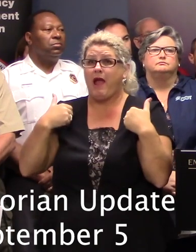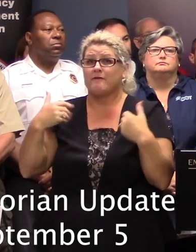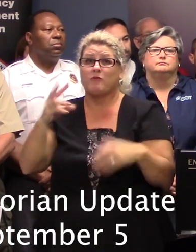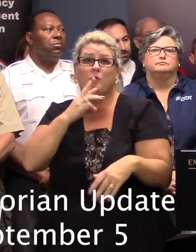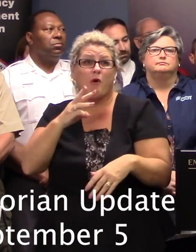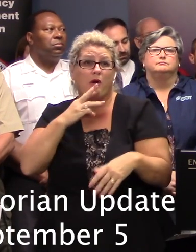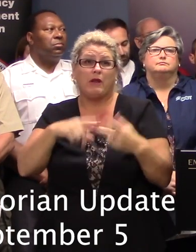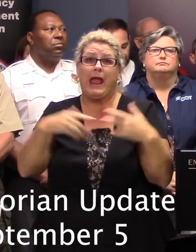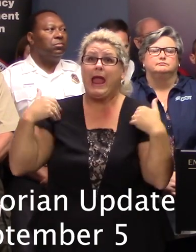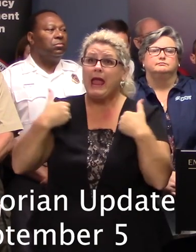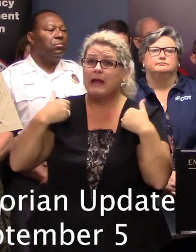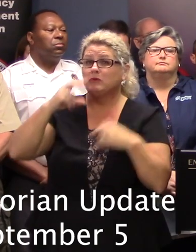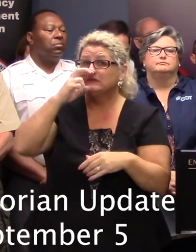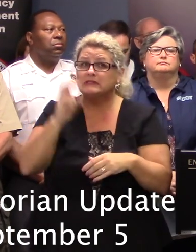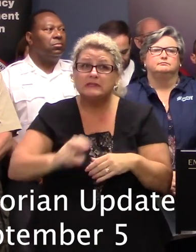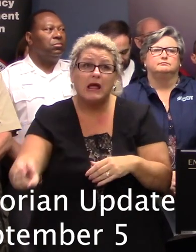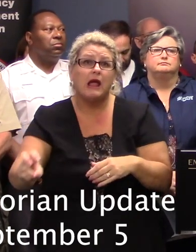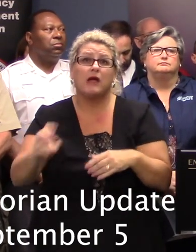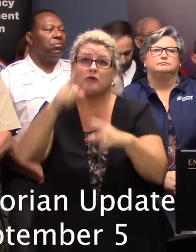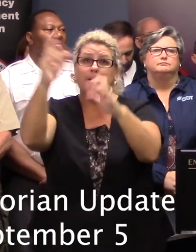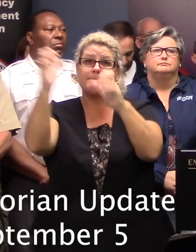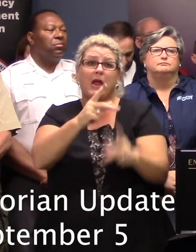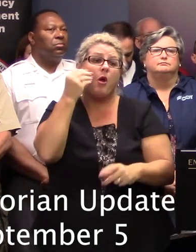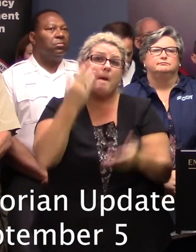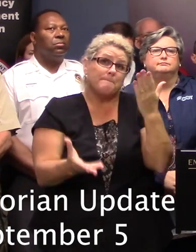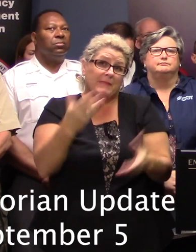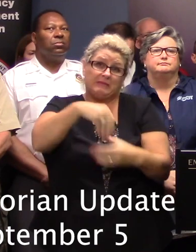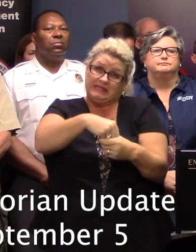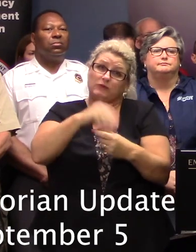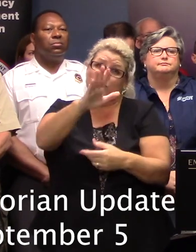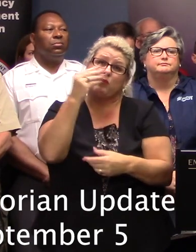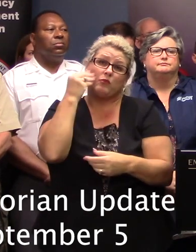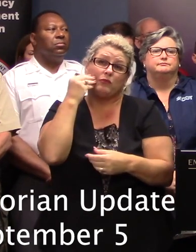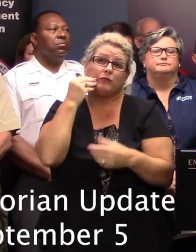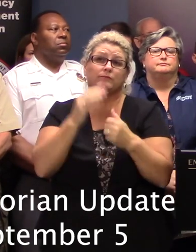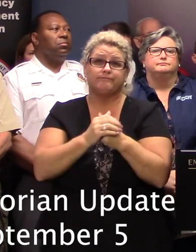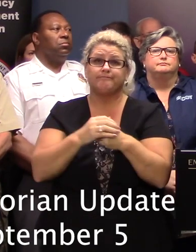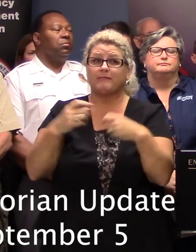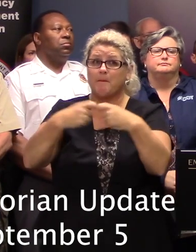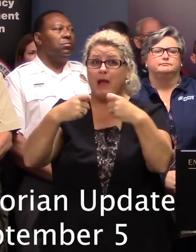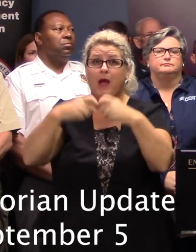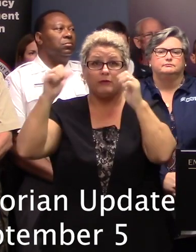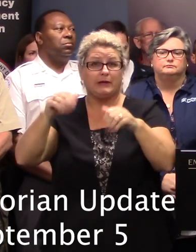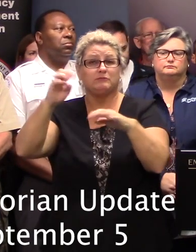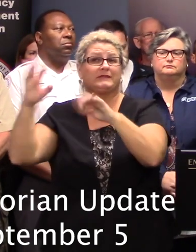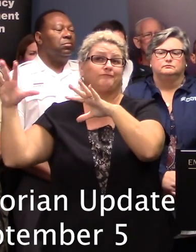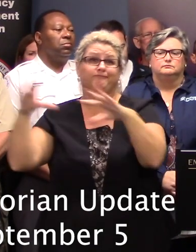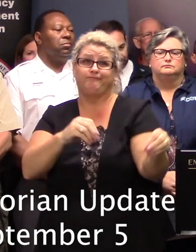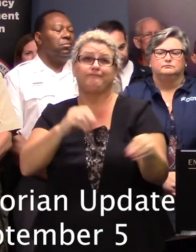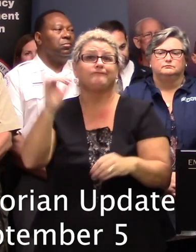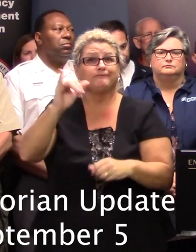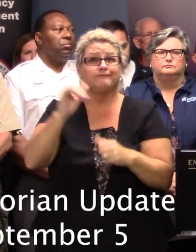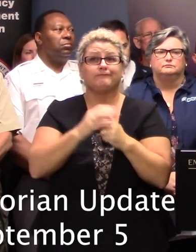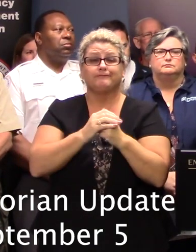what might be in there. So, be very careful as you return. You may still be without power. General, excuse